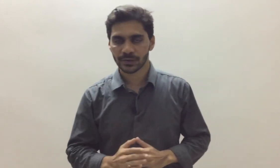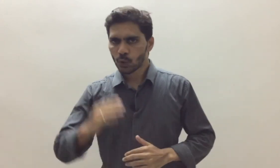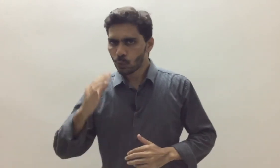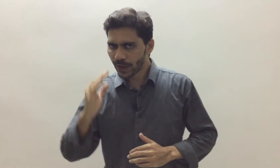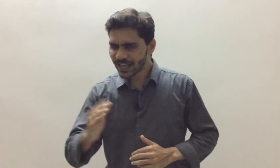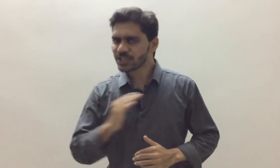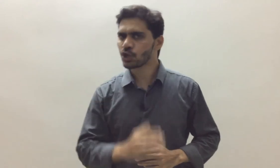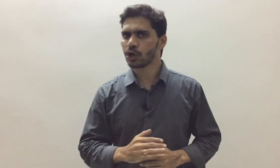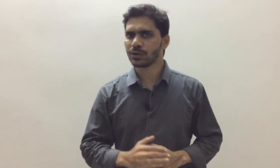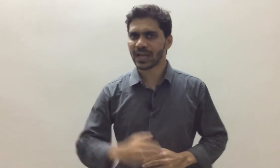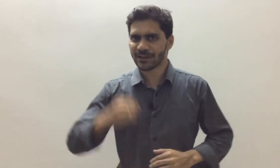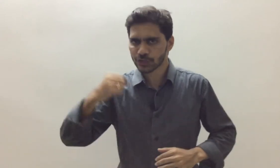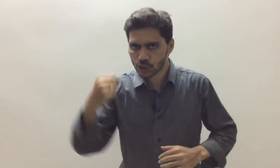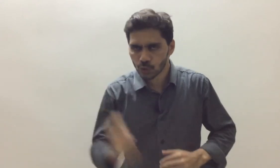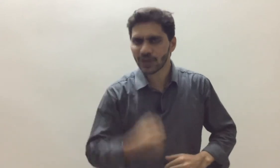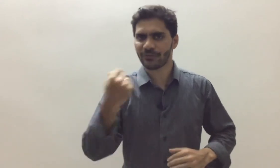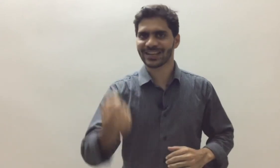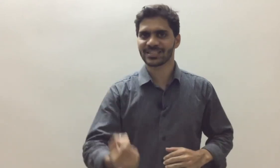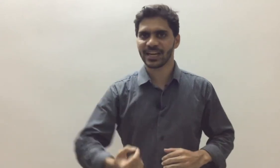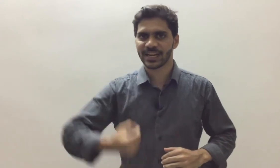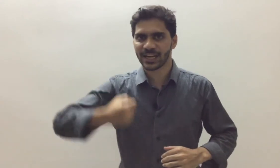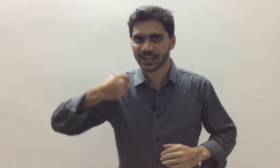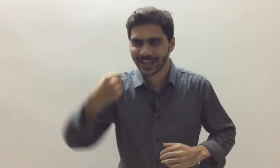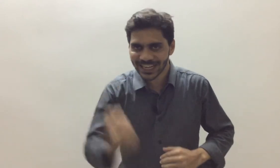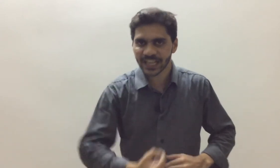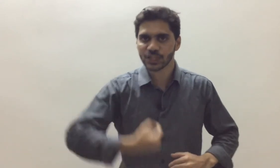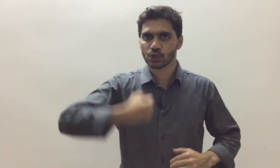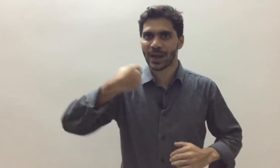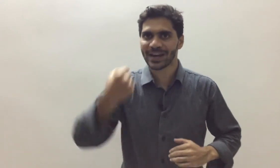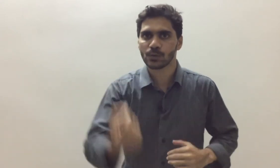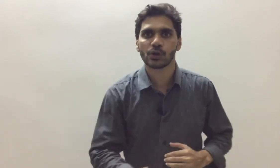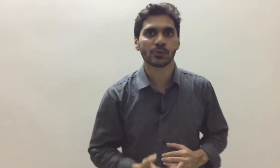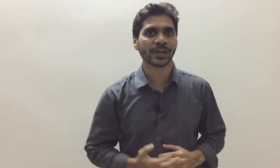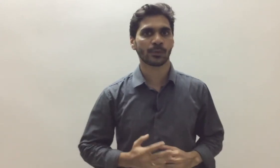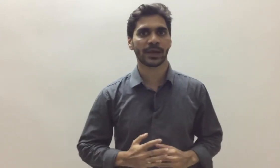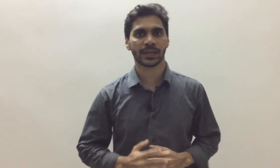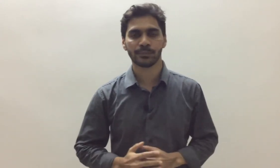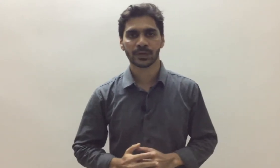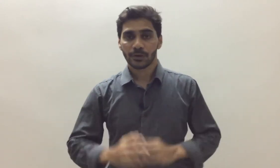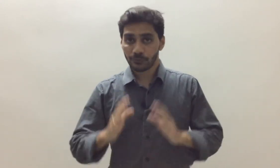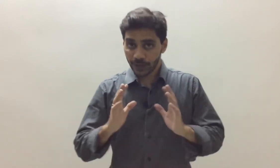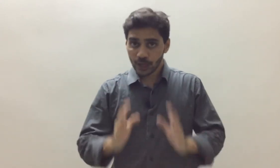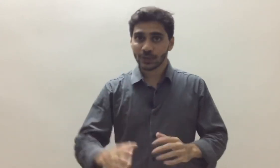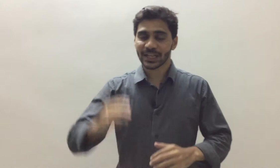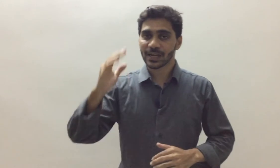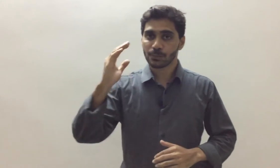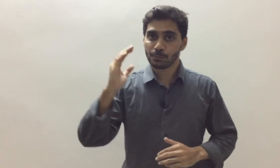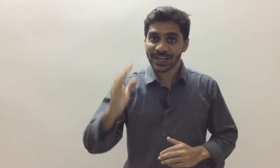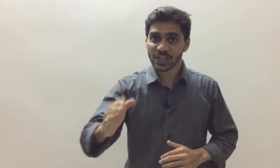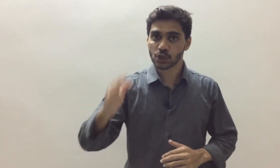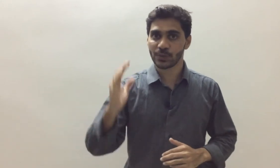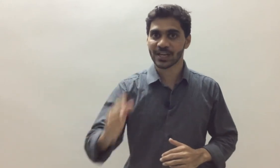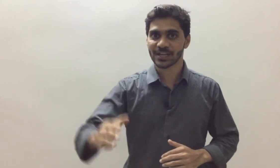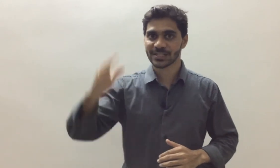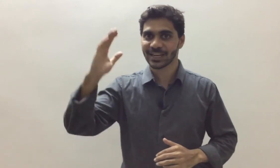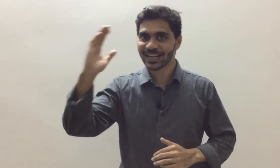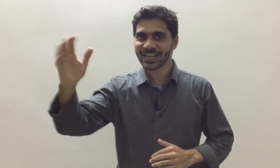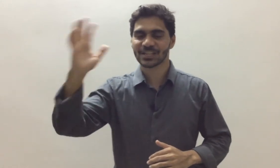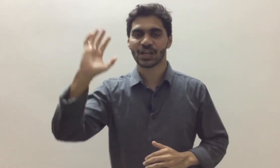When I saw that I was truly fascinated, greatly inspired and motivated by him. We know there are many speakers and leaders out